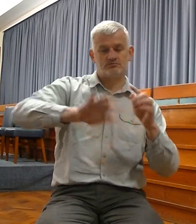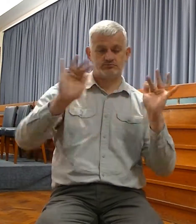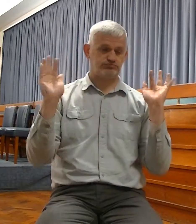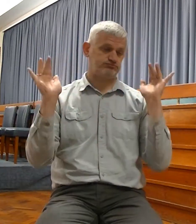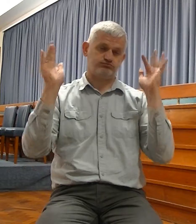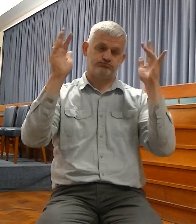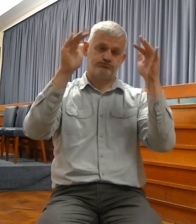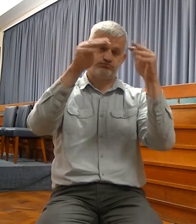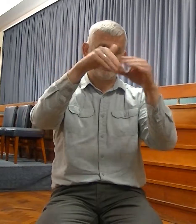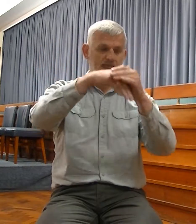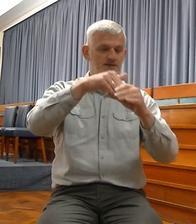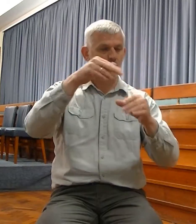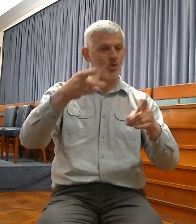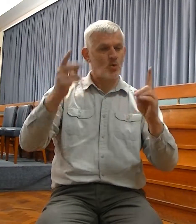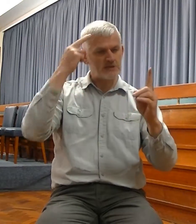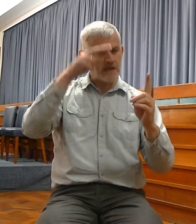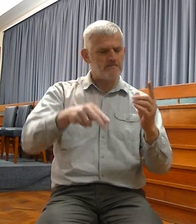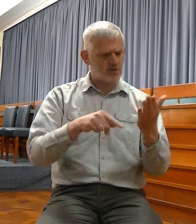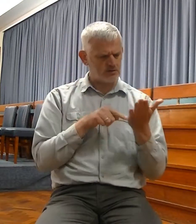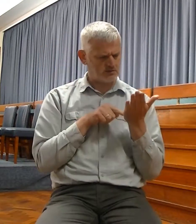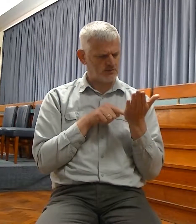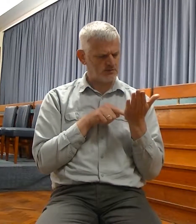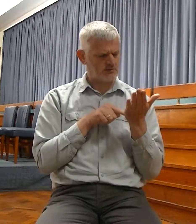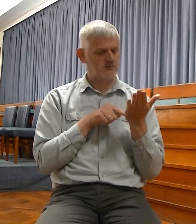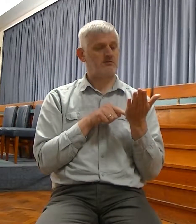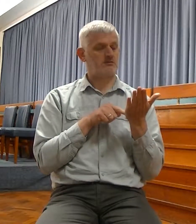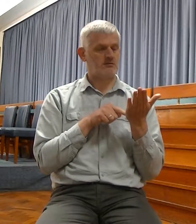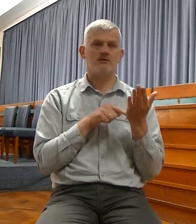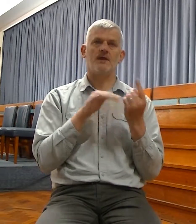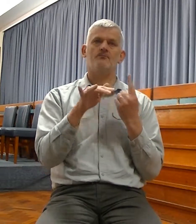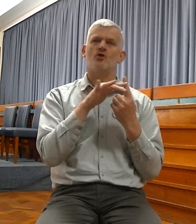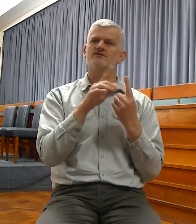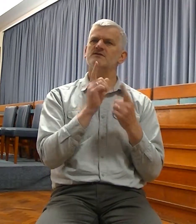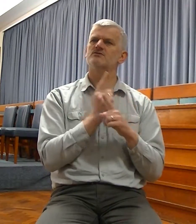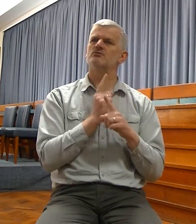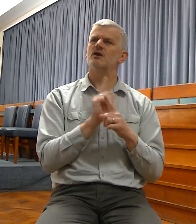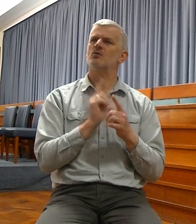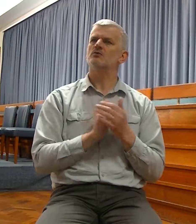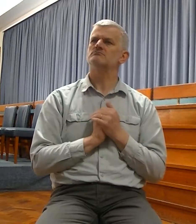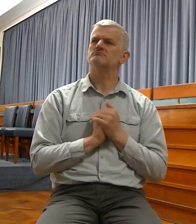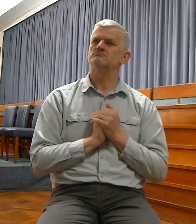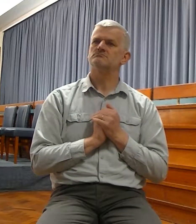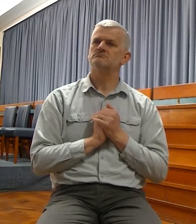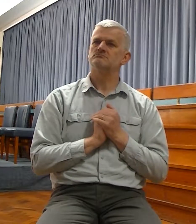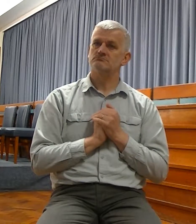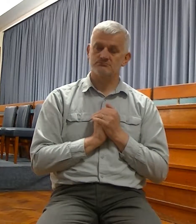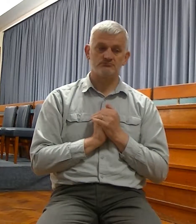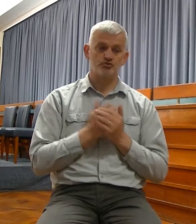Now that is an extraordinary prophecy, and it's obvious that it cannot be taken literally, because all the